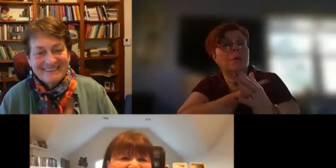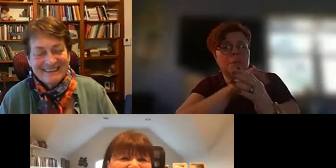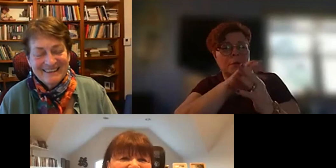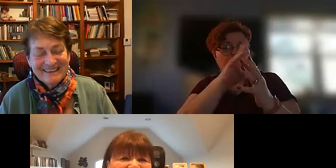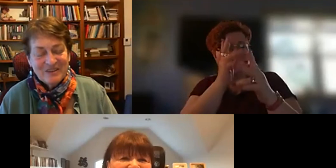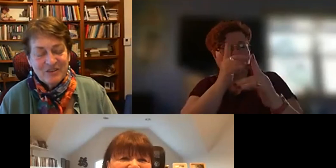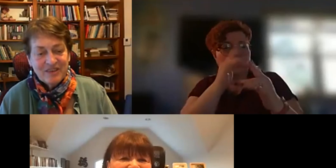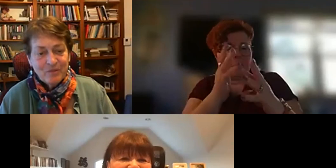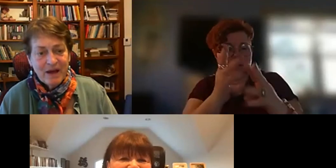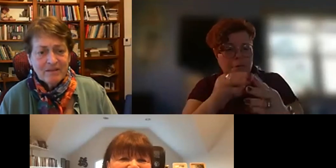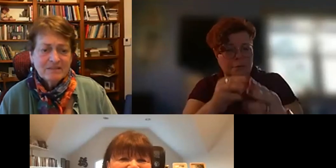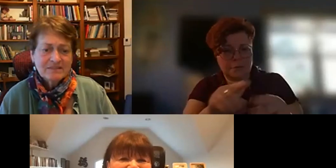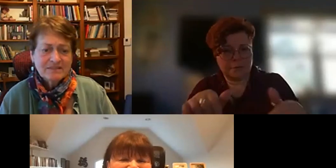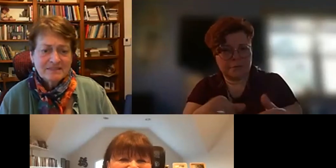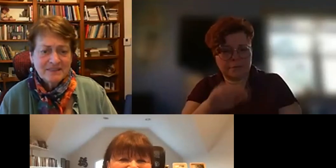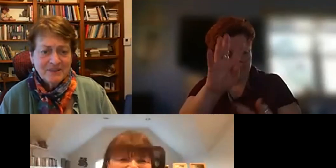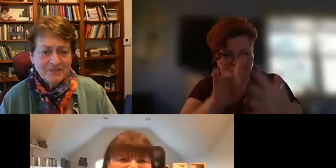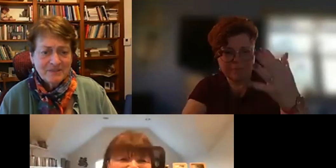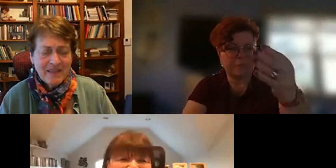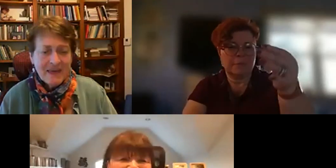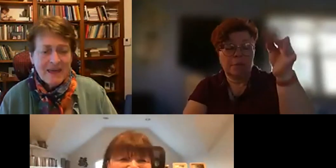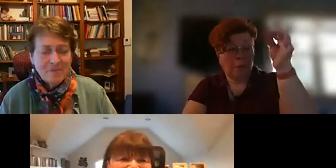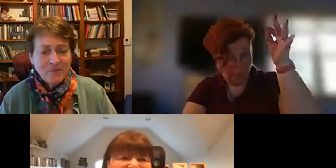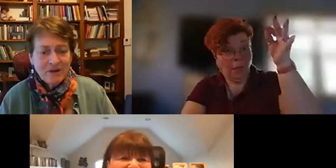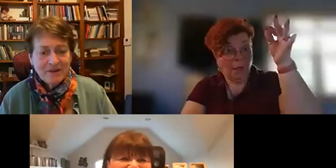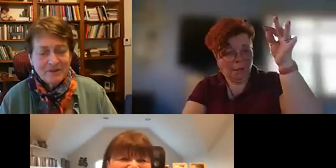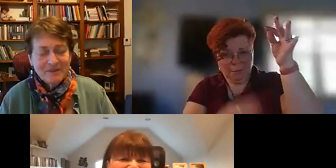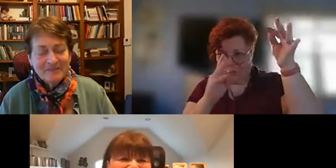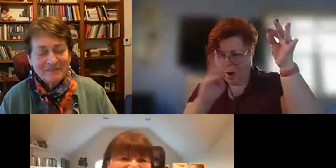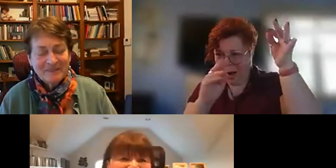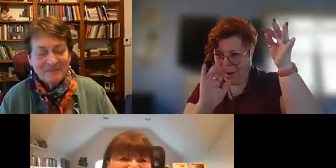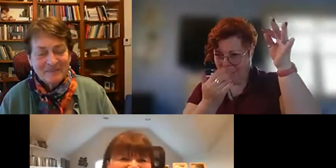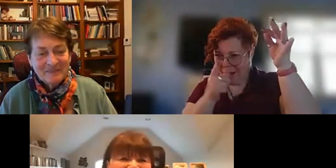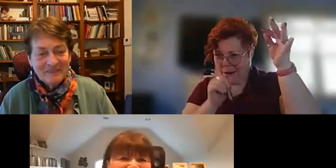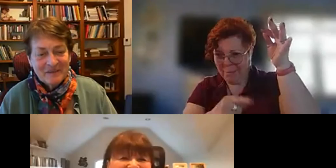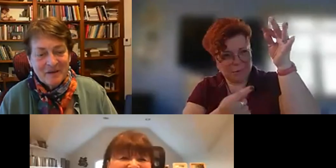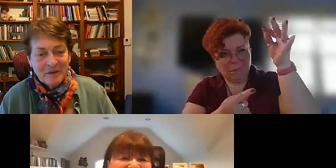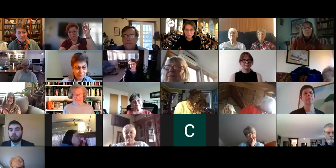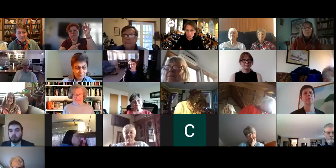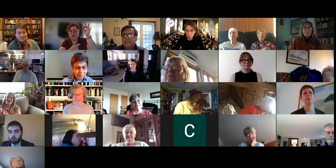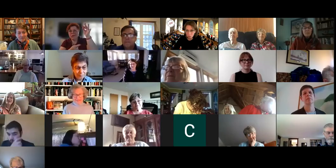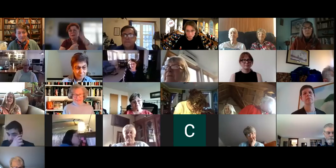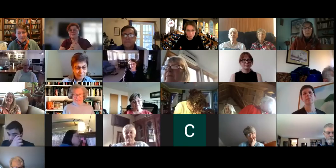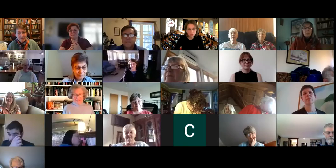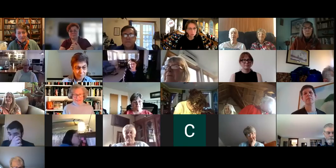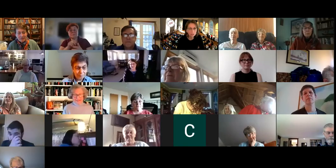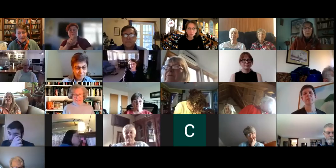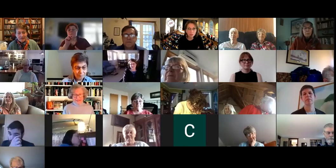yeah yeah and you think wow you know how did that happen yeah yeah yeah are there any other poets in the group i know there